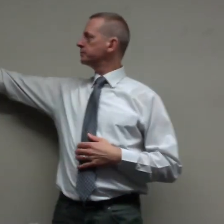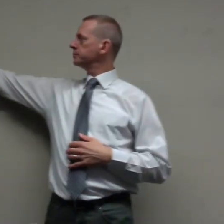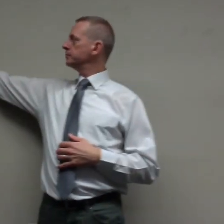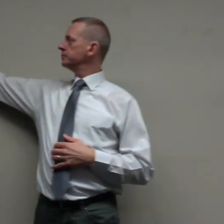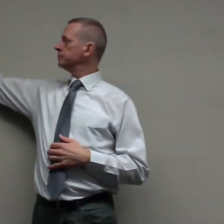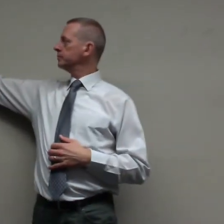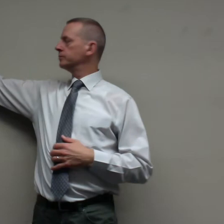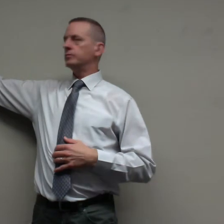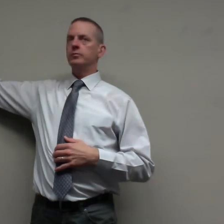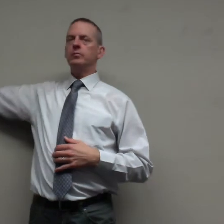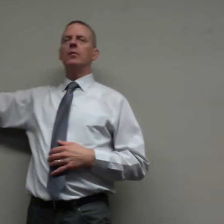no fear of God